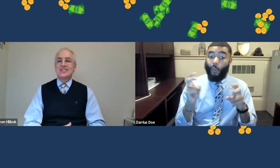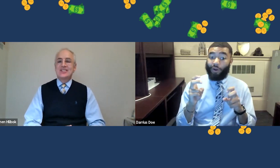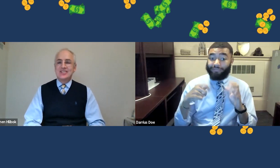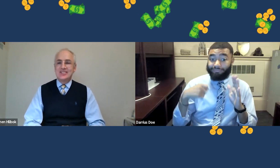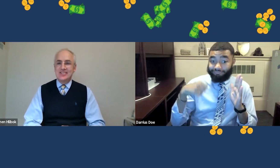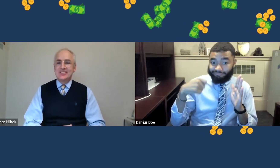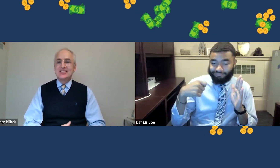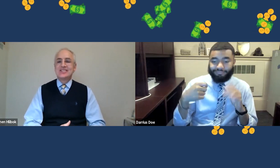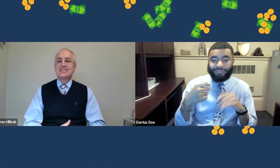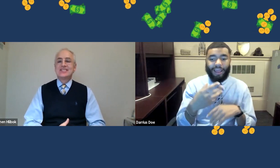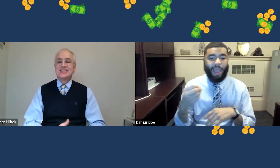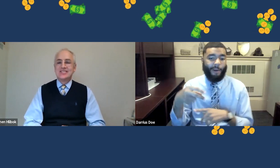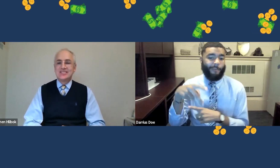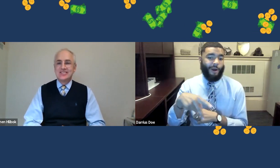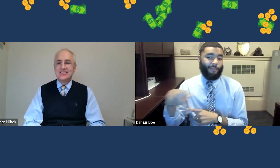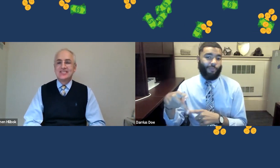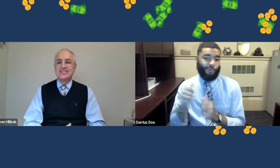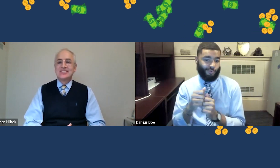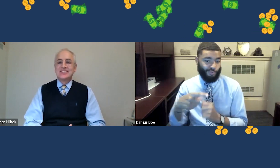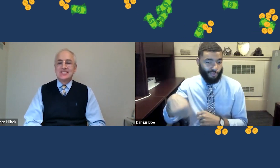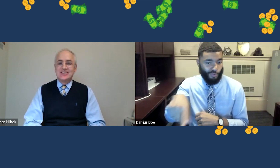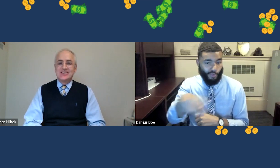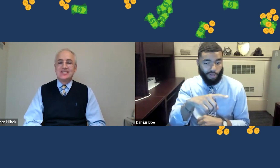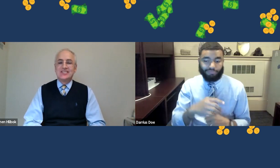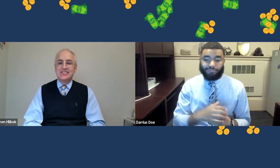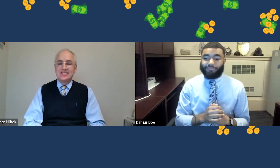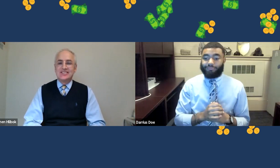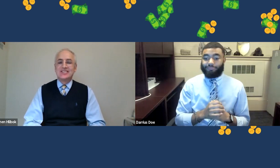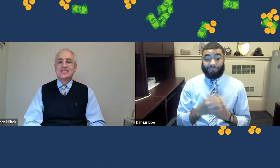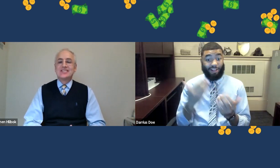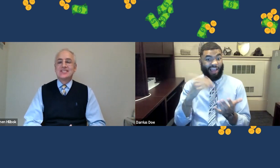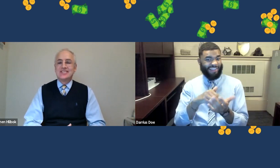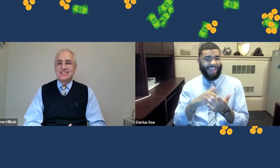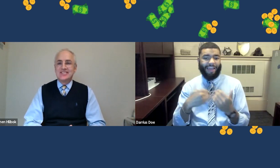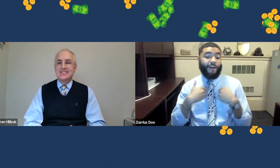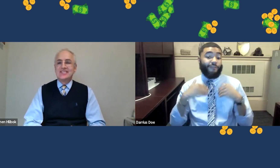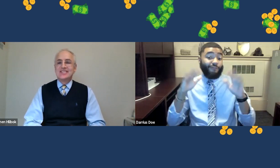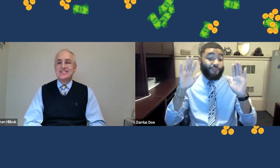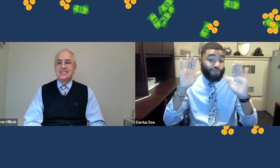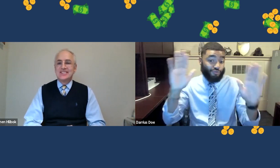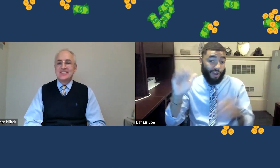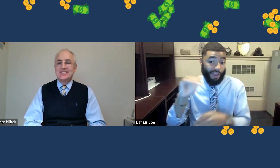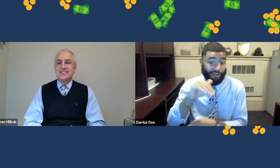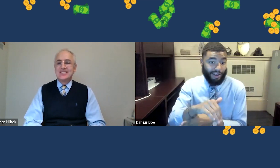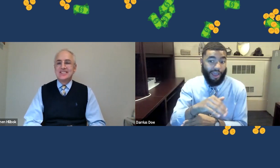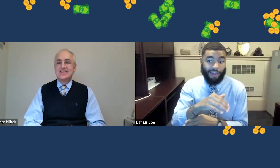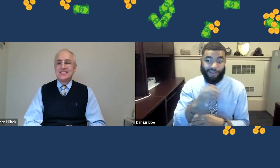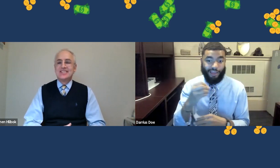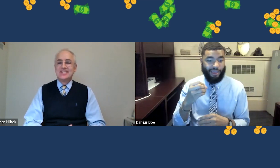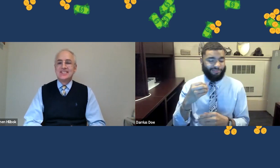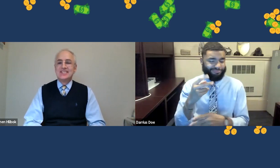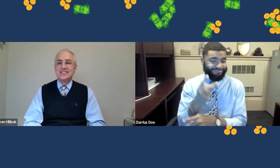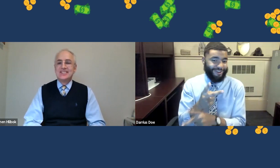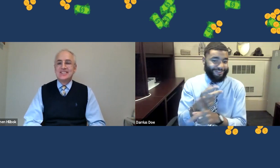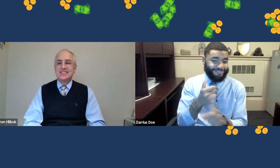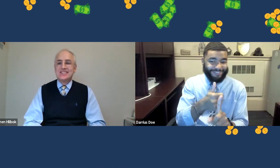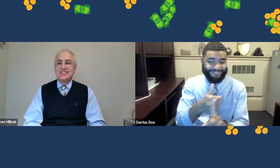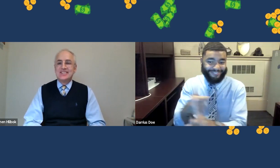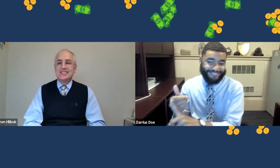this recording will be shared out with alumni as well as the PowerPoint. And again, I want to say to everyone, have a fabulous evening